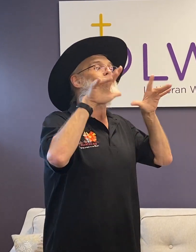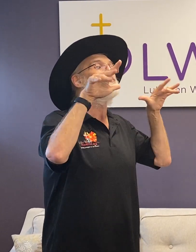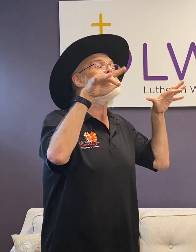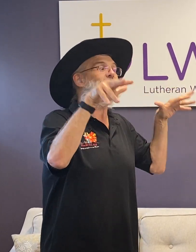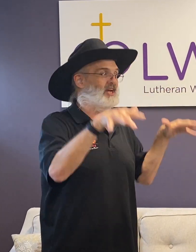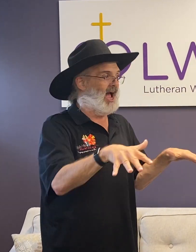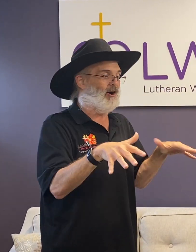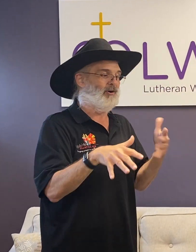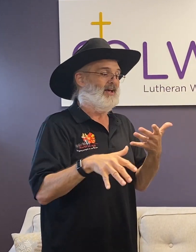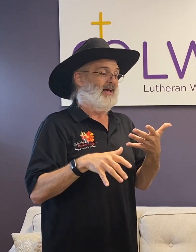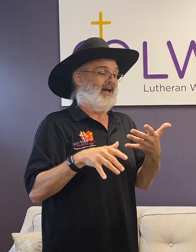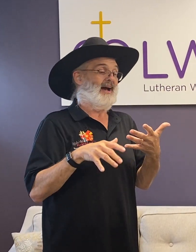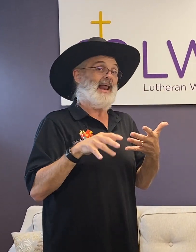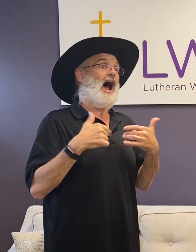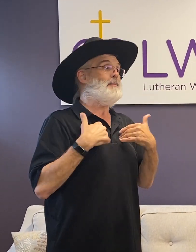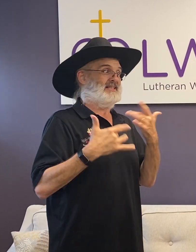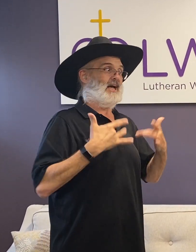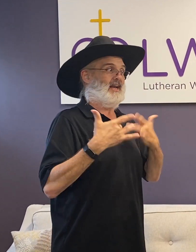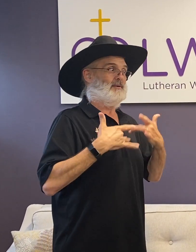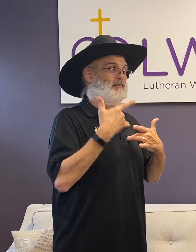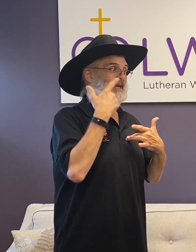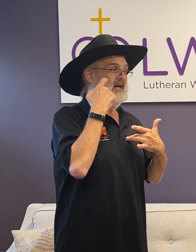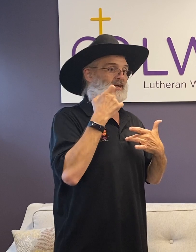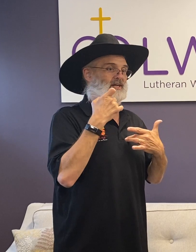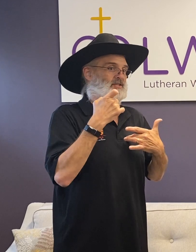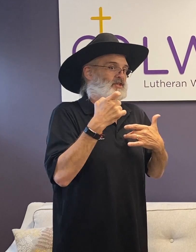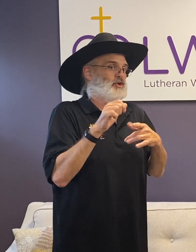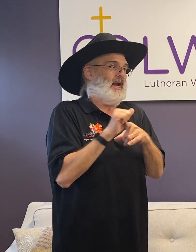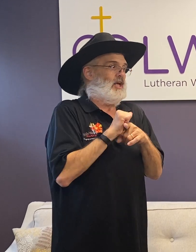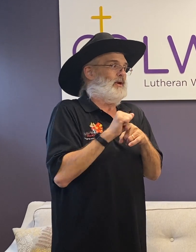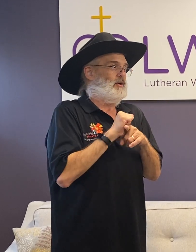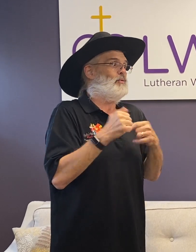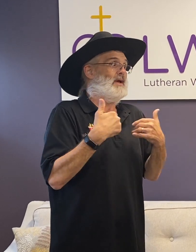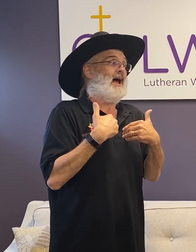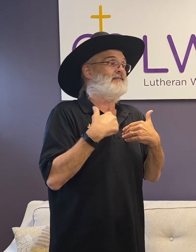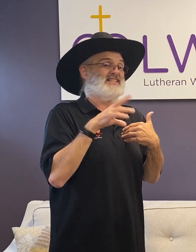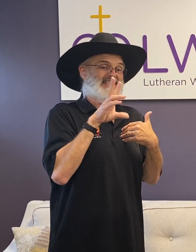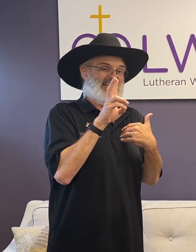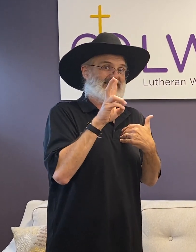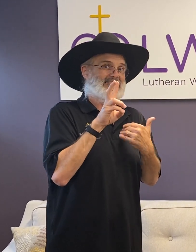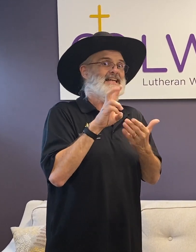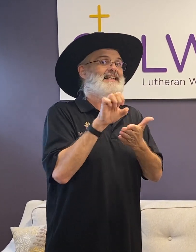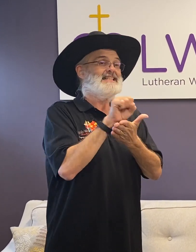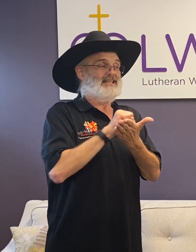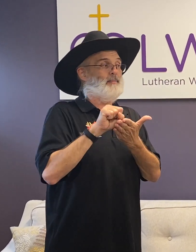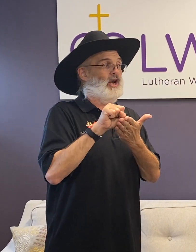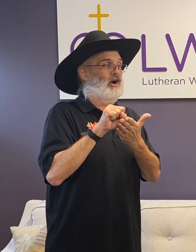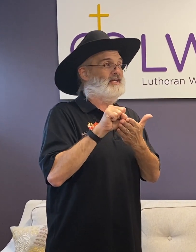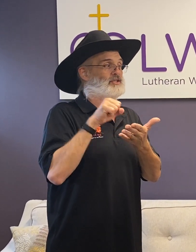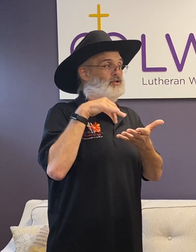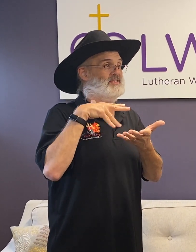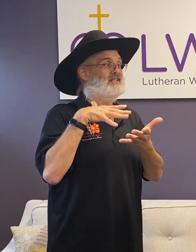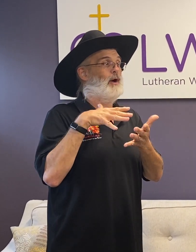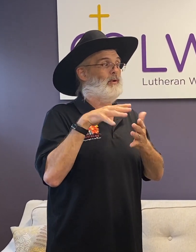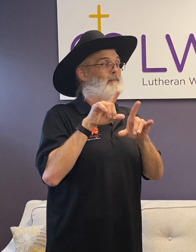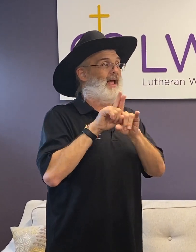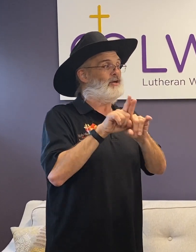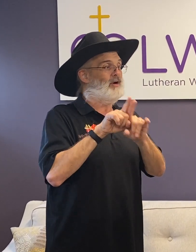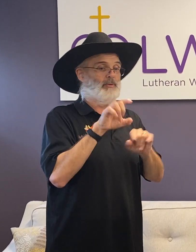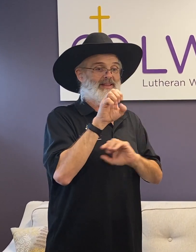reaching out. And I'm excited because the training we do, we have six seminary students that we're mentoring with